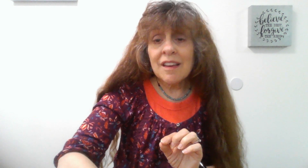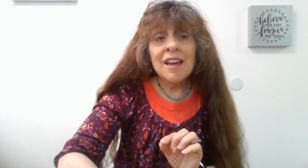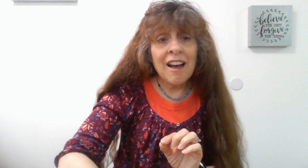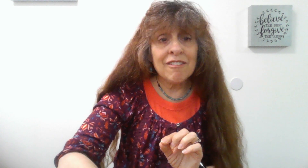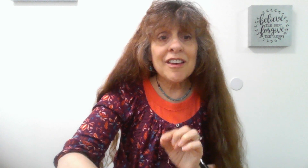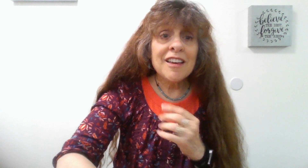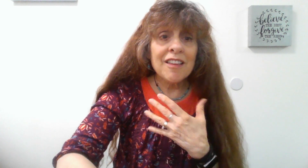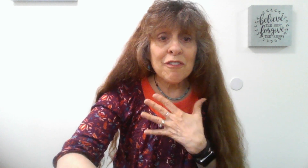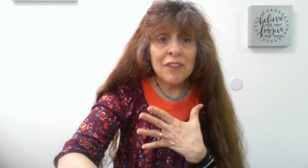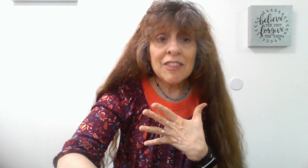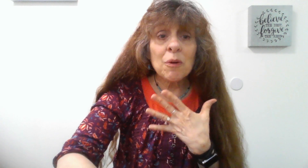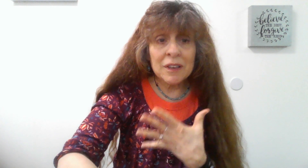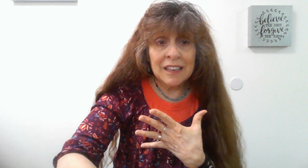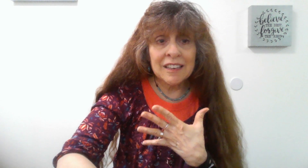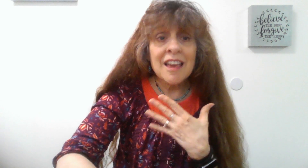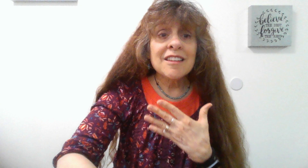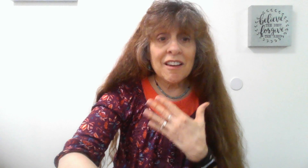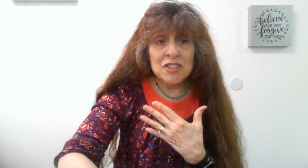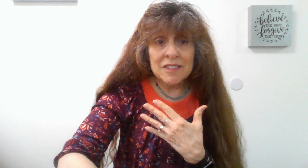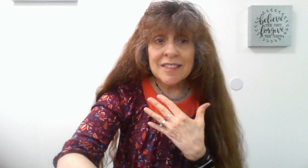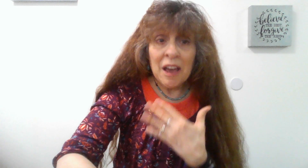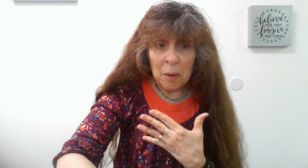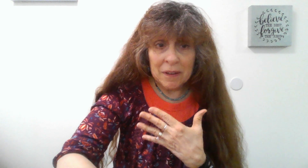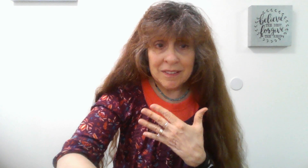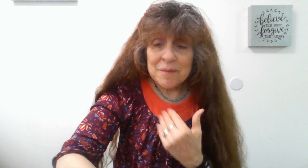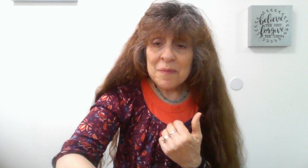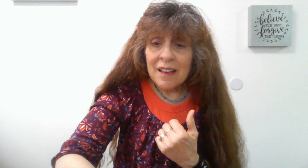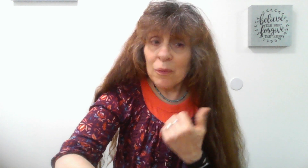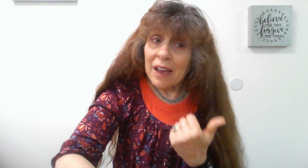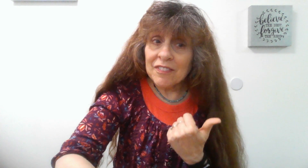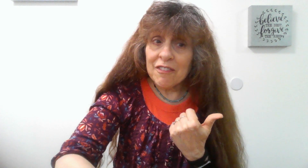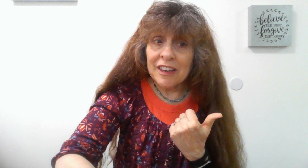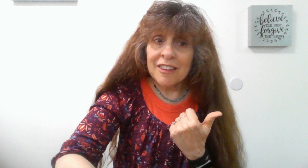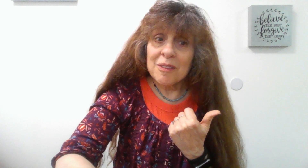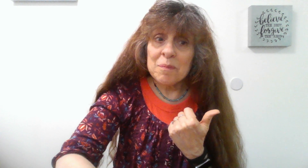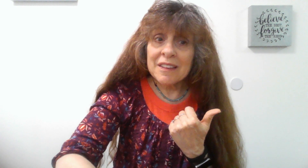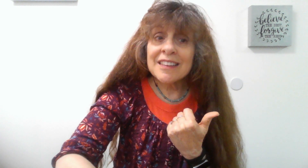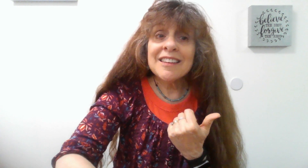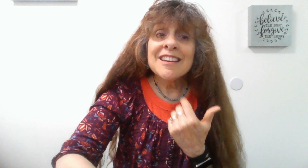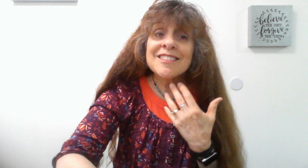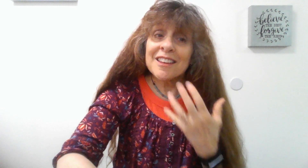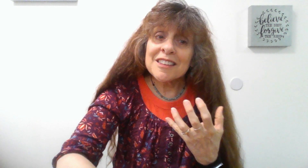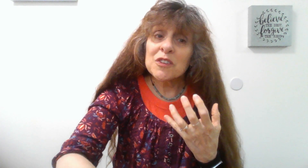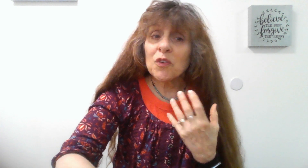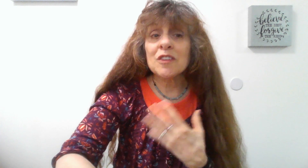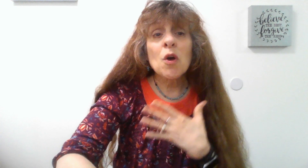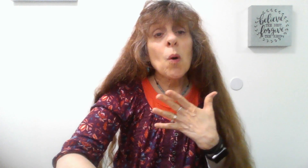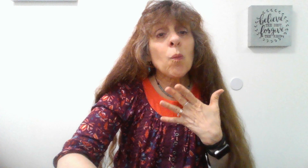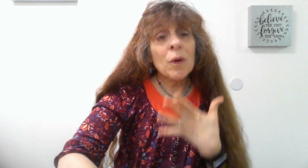have the faith that we need to have Jesus help us. We have to have faith, because he does things for us when